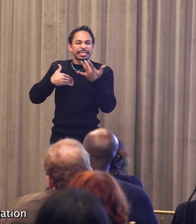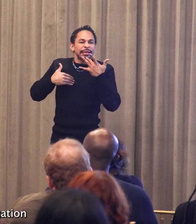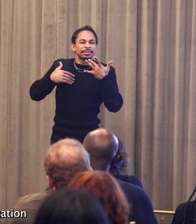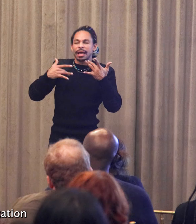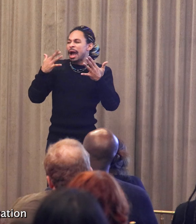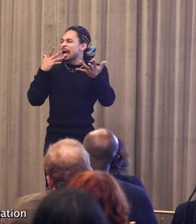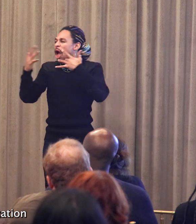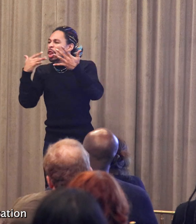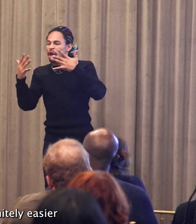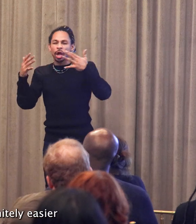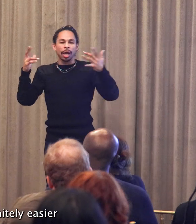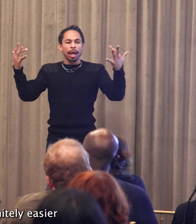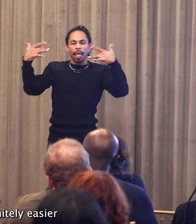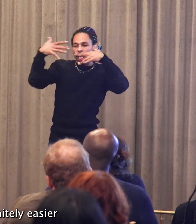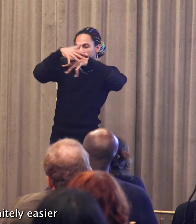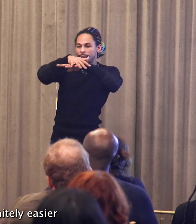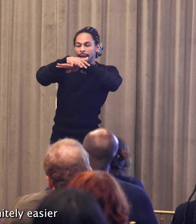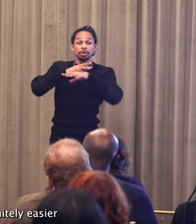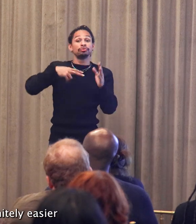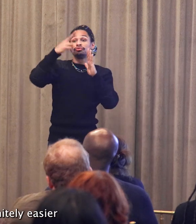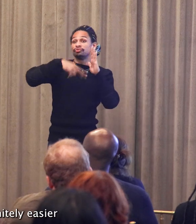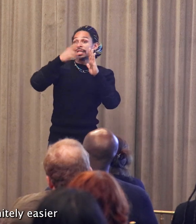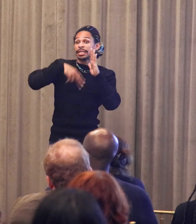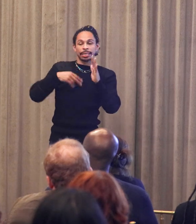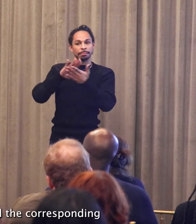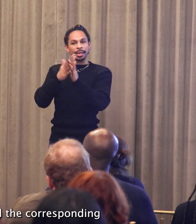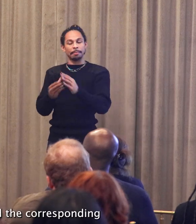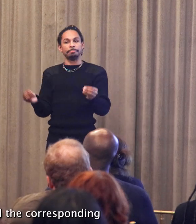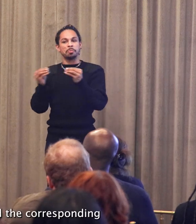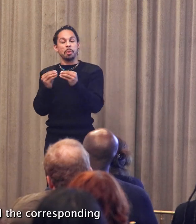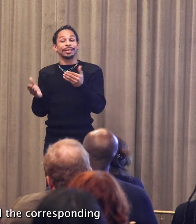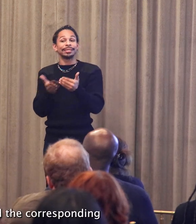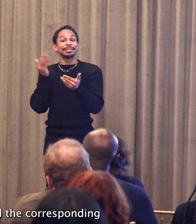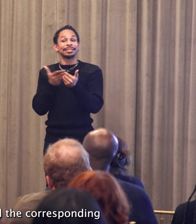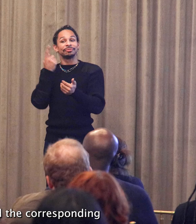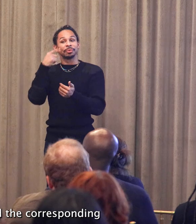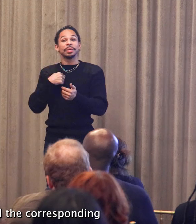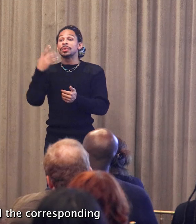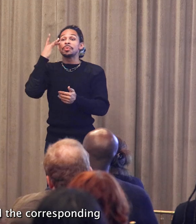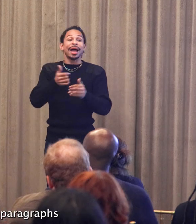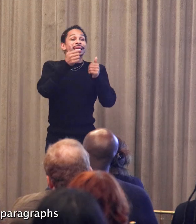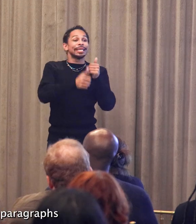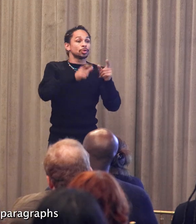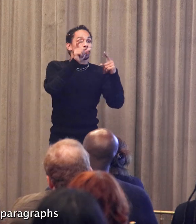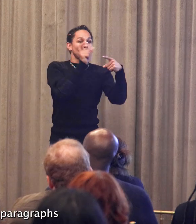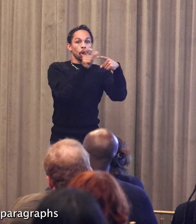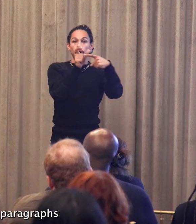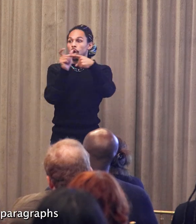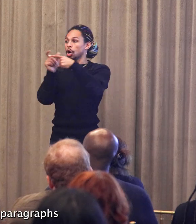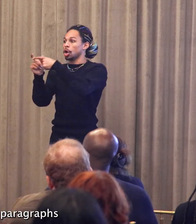-needed memorization was made infinitely easier because each word and their corresponding